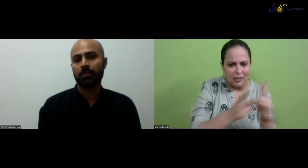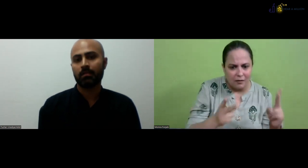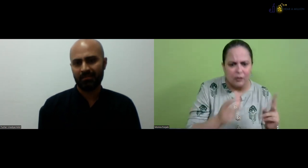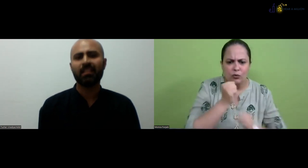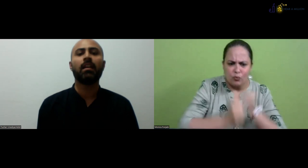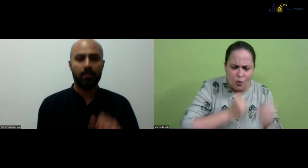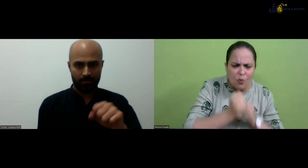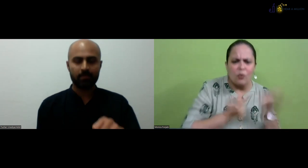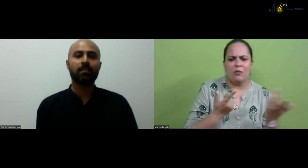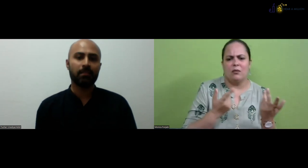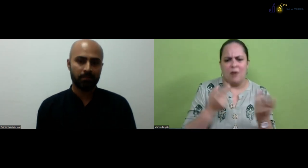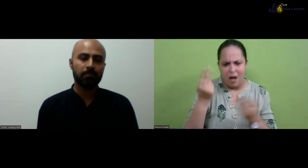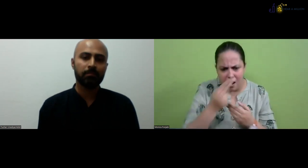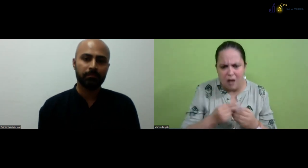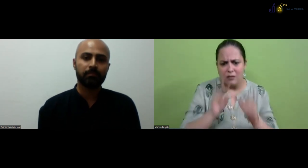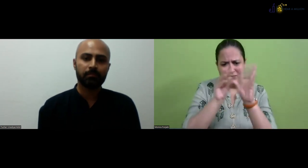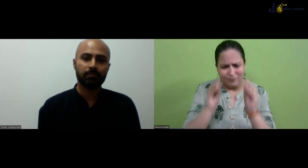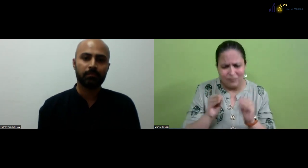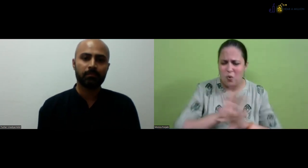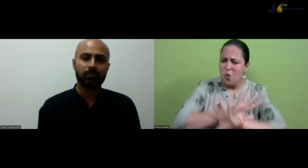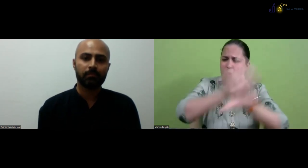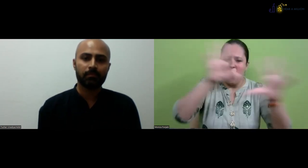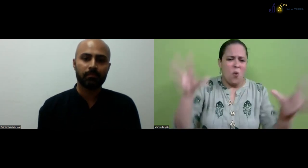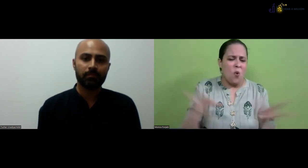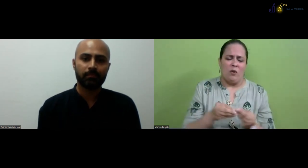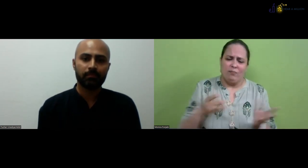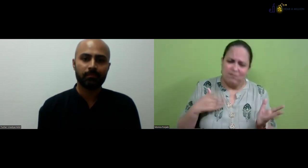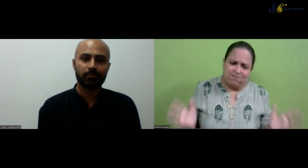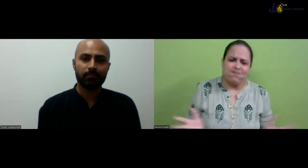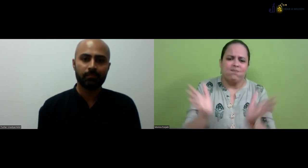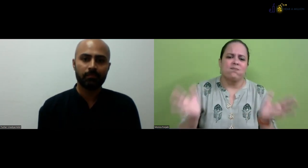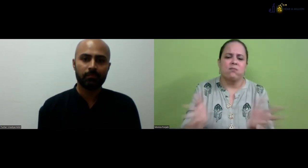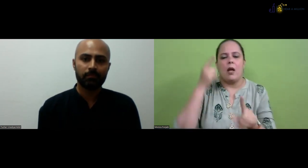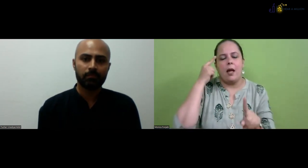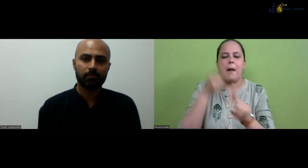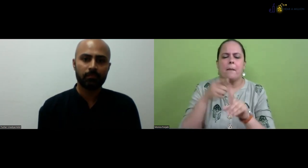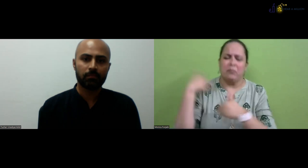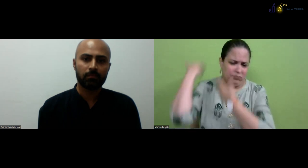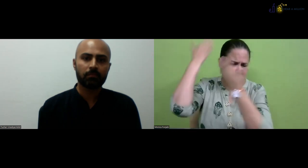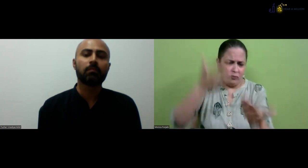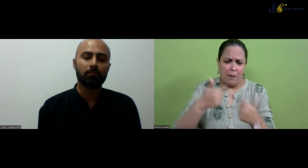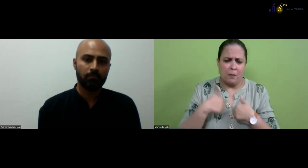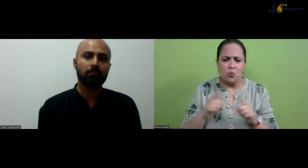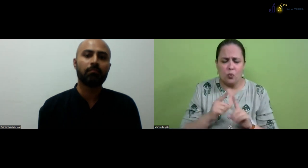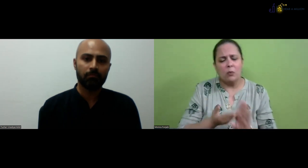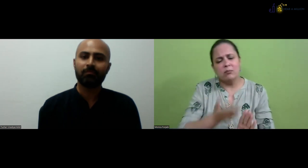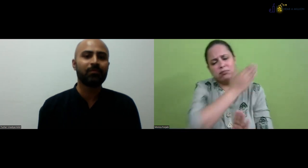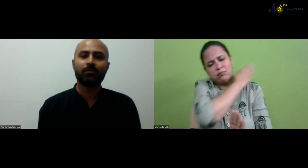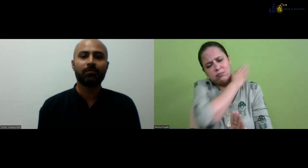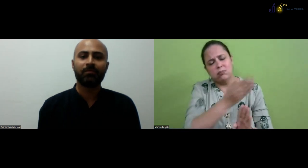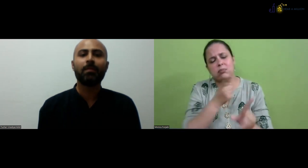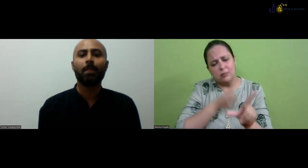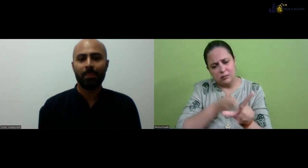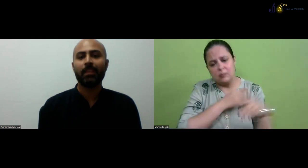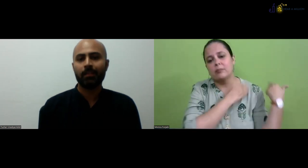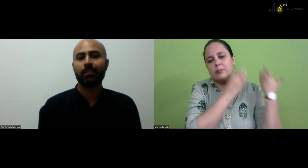need to have extra skills. Also need to be involved in the other activities. So, so we encourage them to